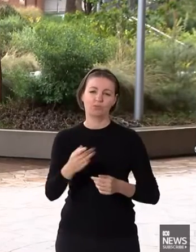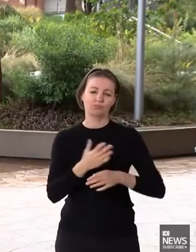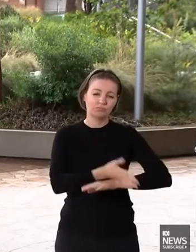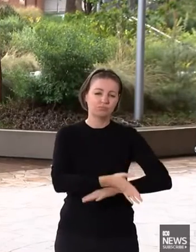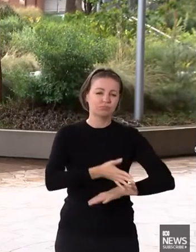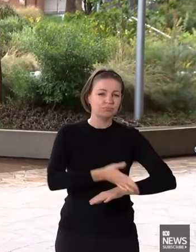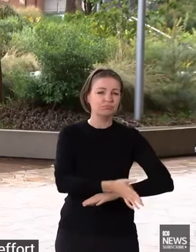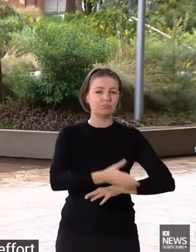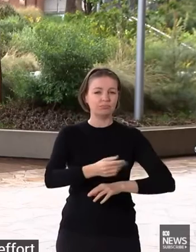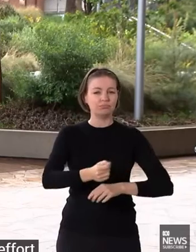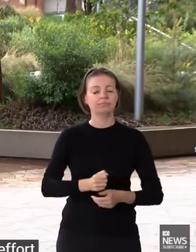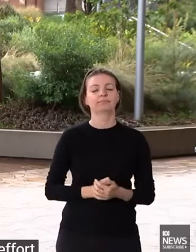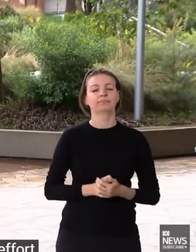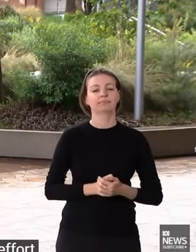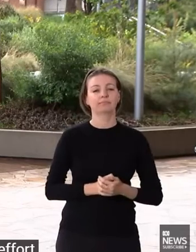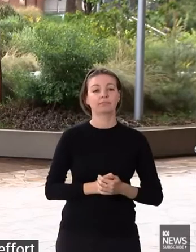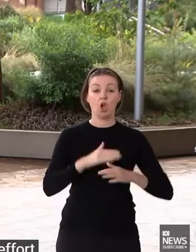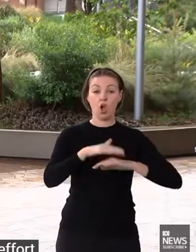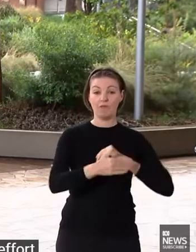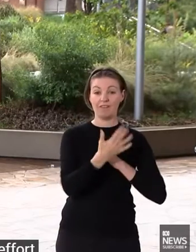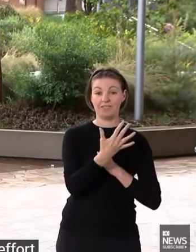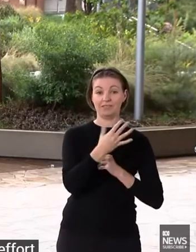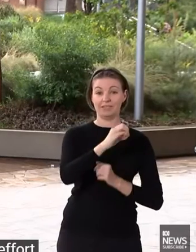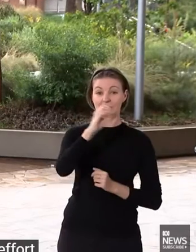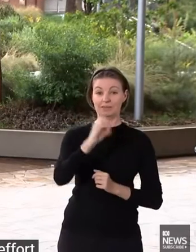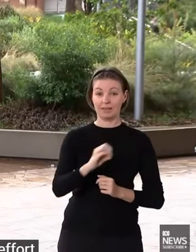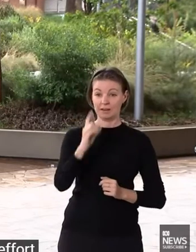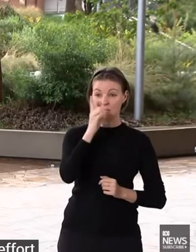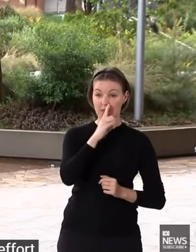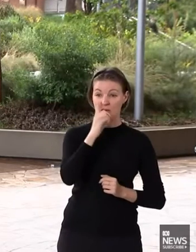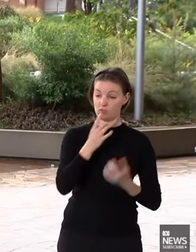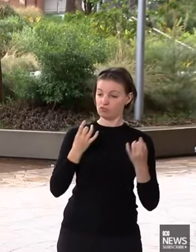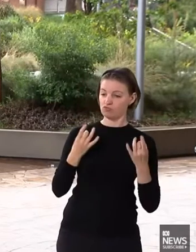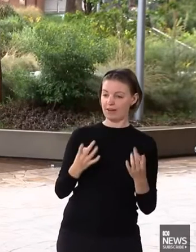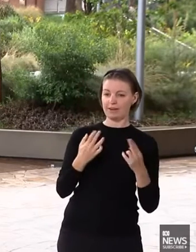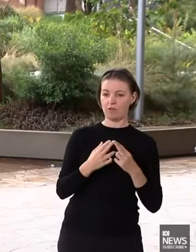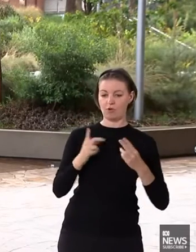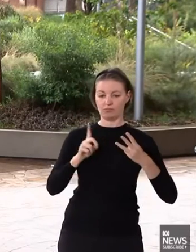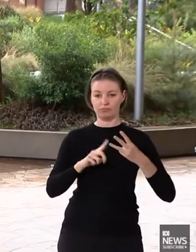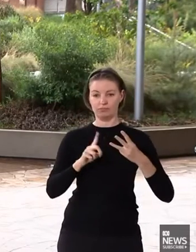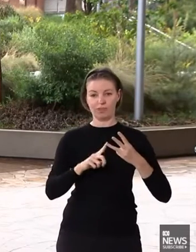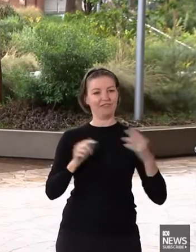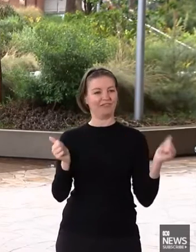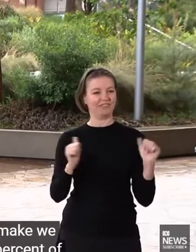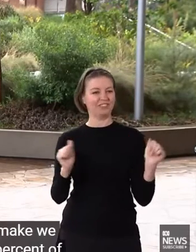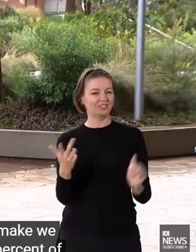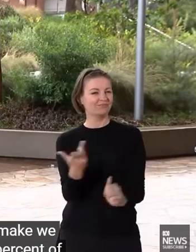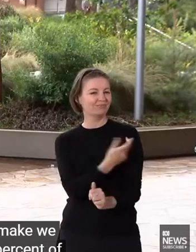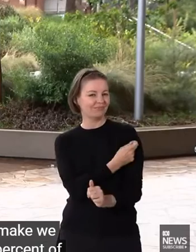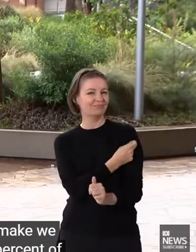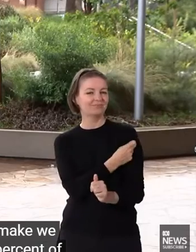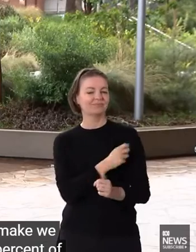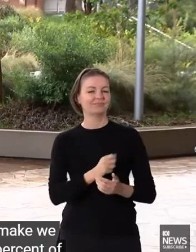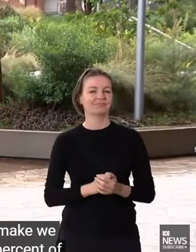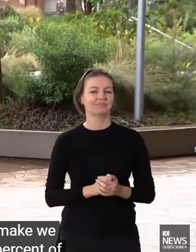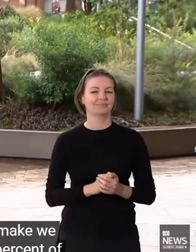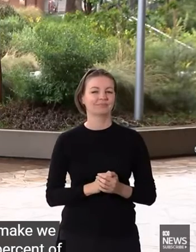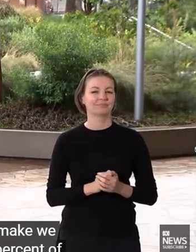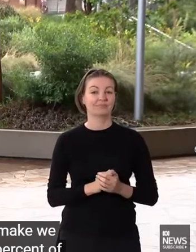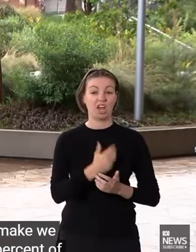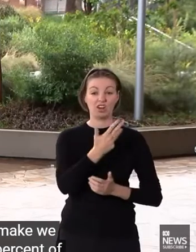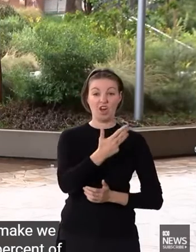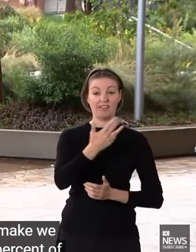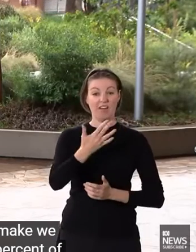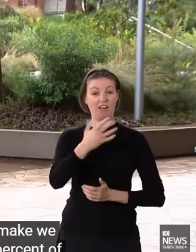We have today over 50% of those who are eligible for a booster shot have received one. With a 95%